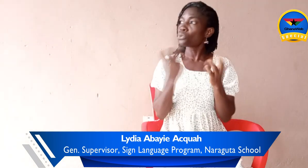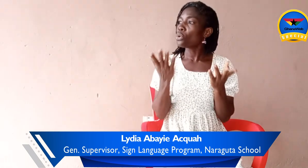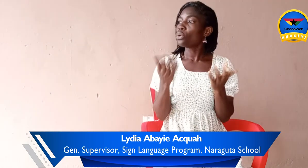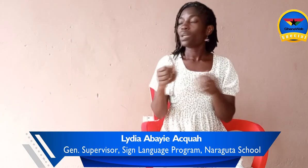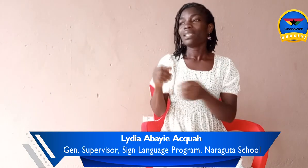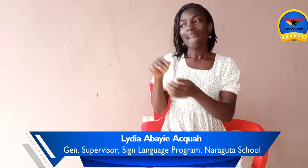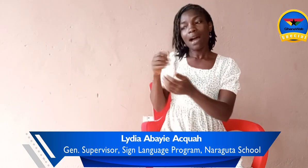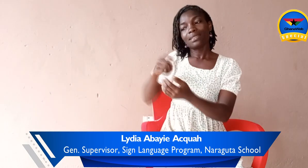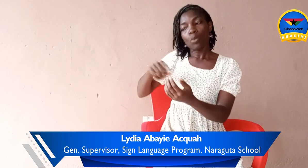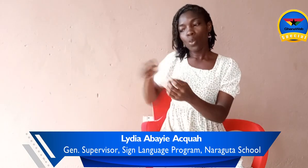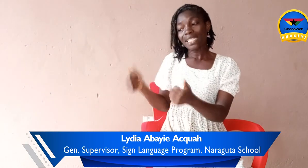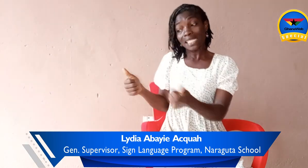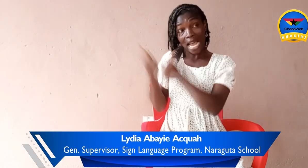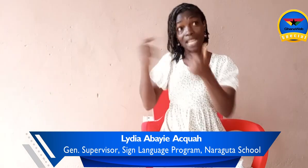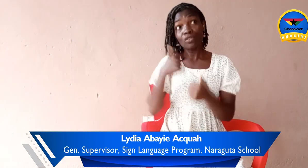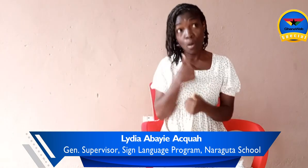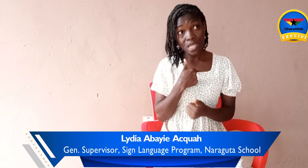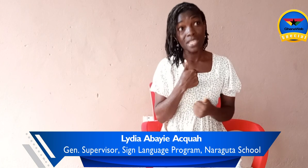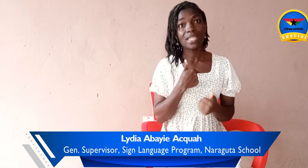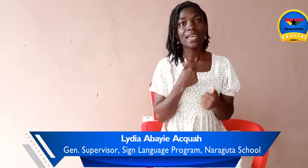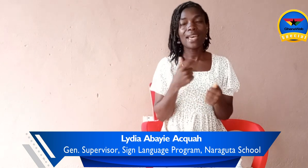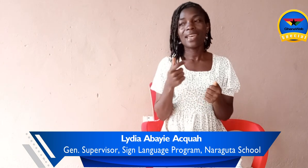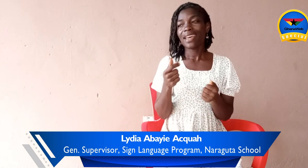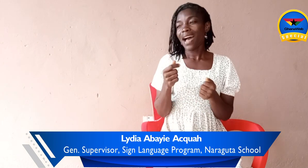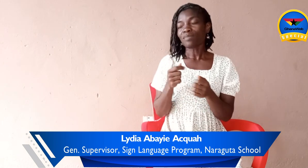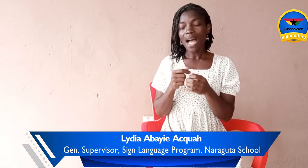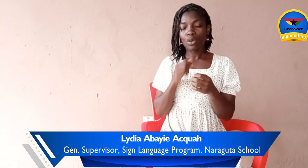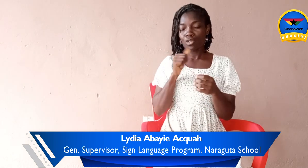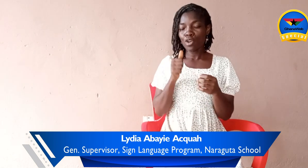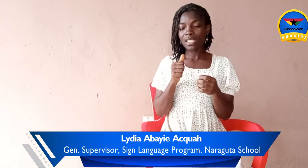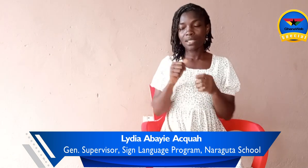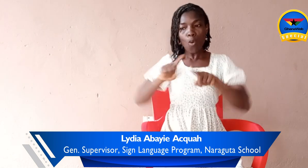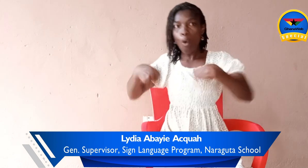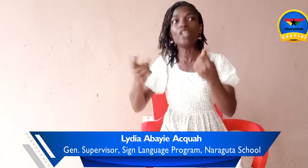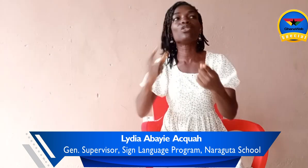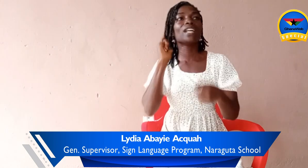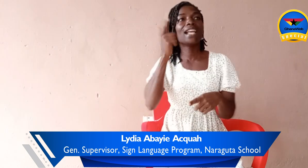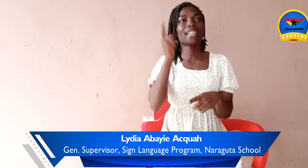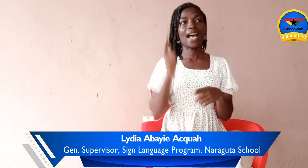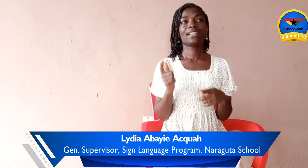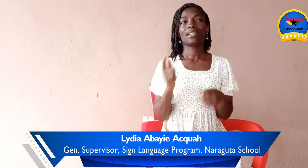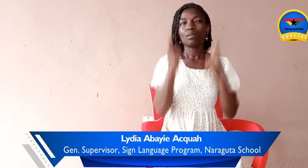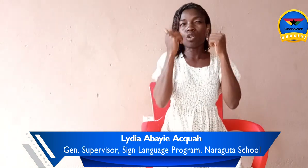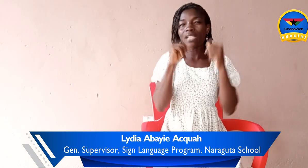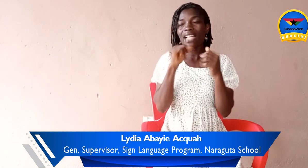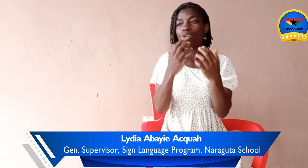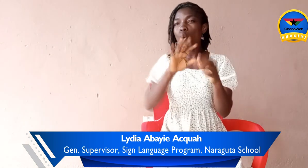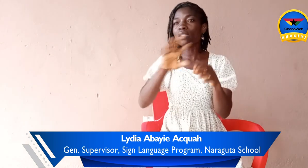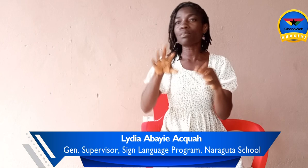So, with this challenge for me, I was not going to the letter, because I didn't want people